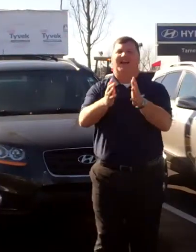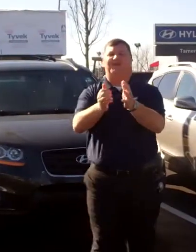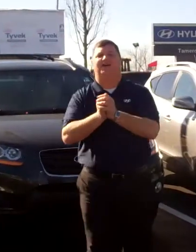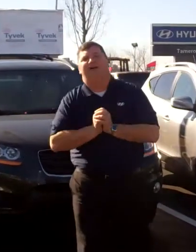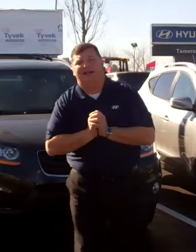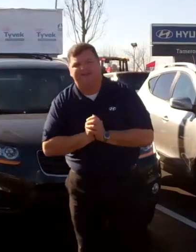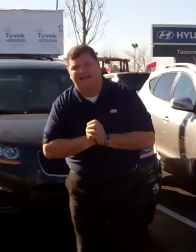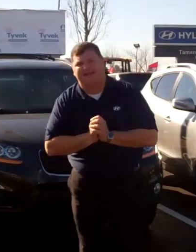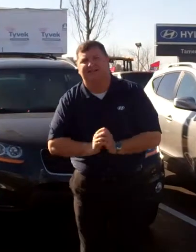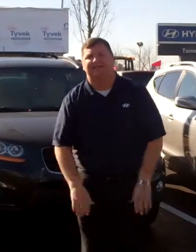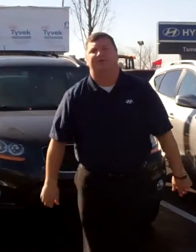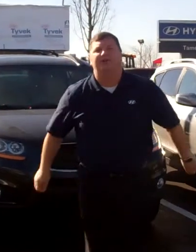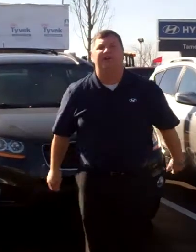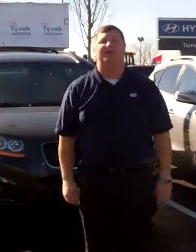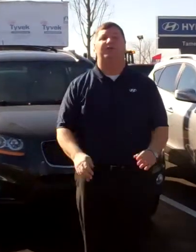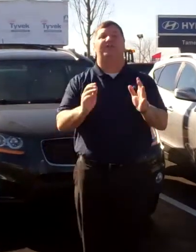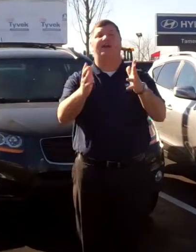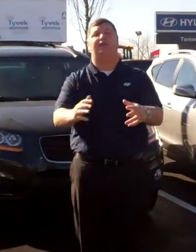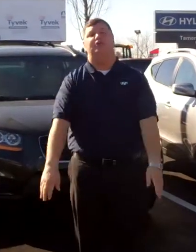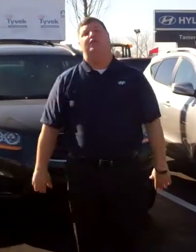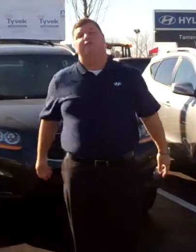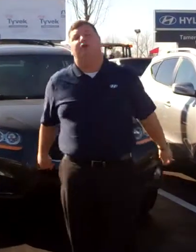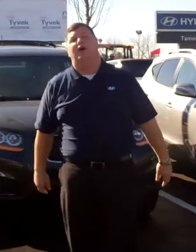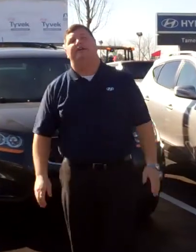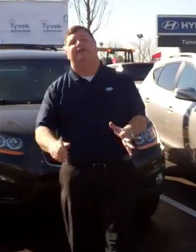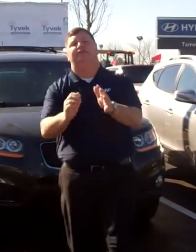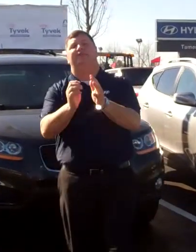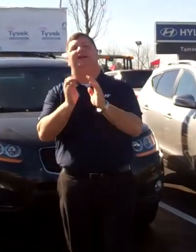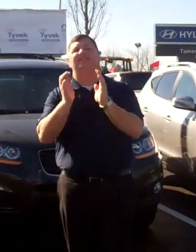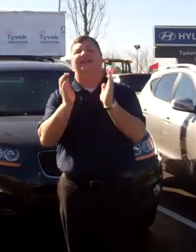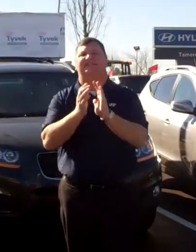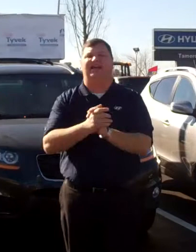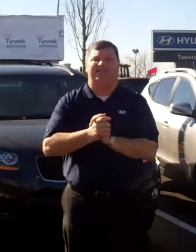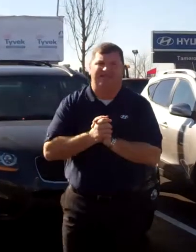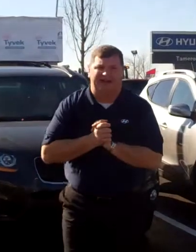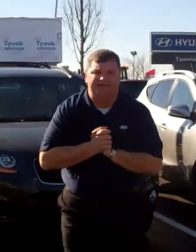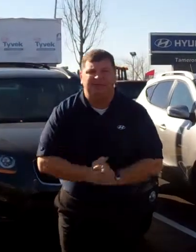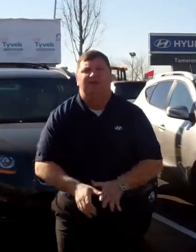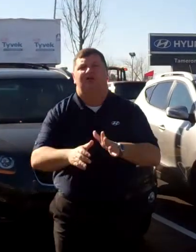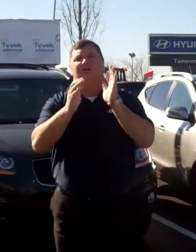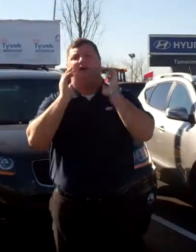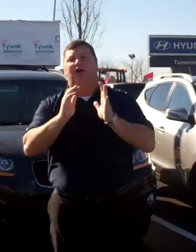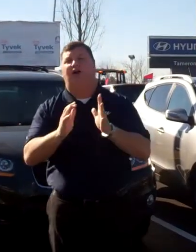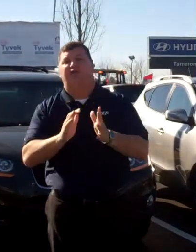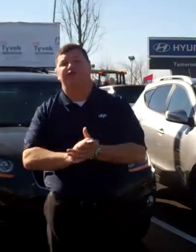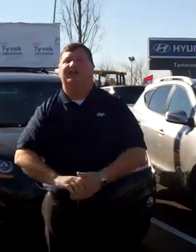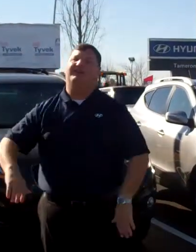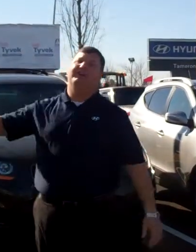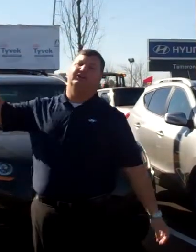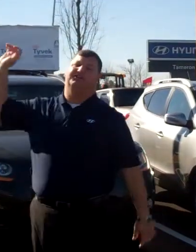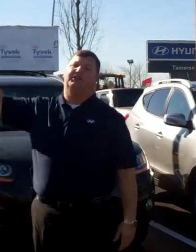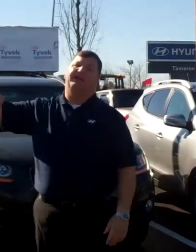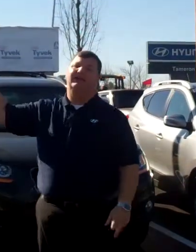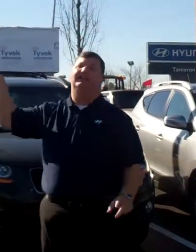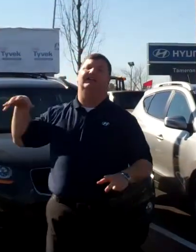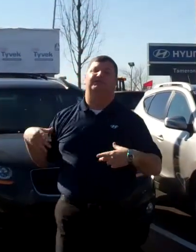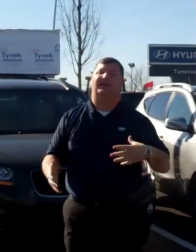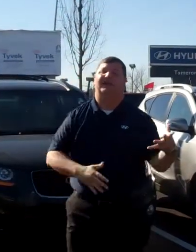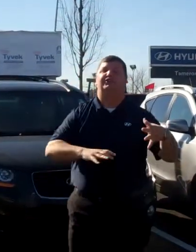Hey Mark, my name is Nathan here at Tamron Hyundai. want to thank you for your inquiring to the 2008 Santa Fe. Unfortunately, that vehicle is still being cleaned up, so I can't